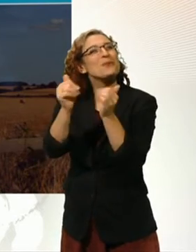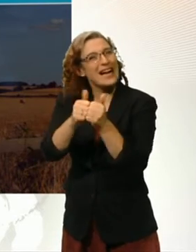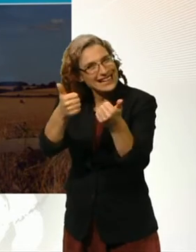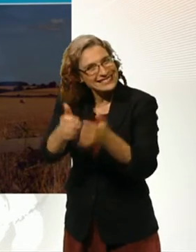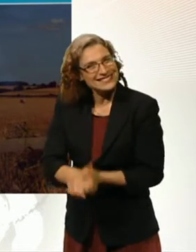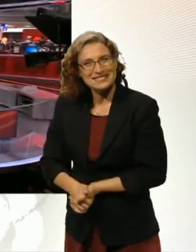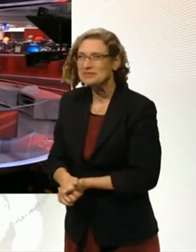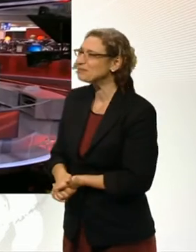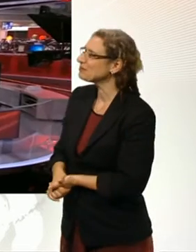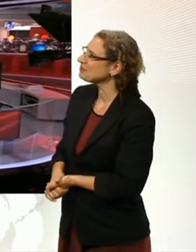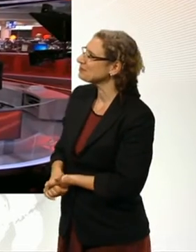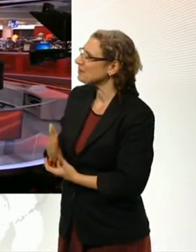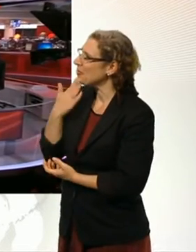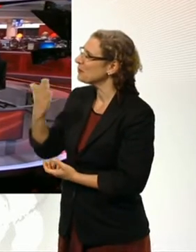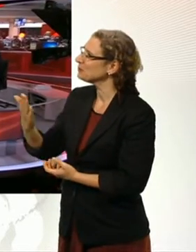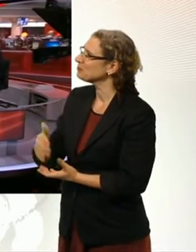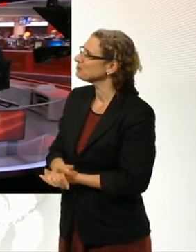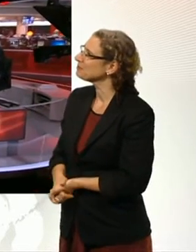Simon. Louise, thank you very much.